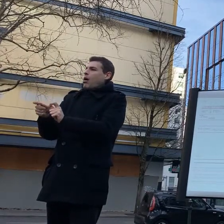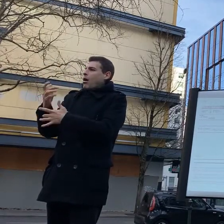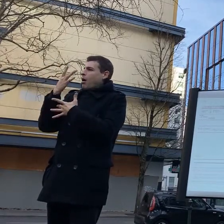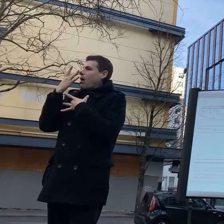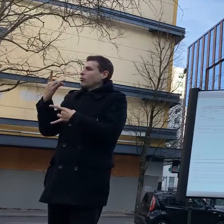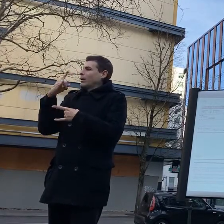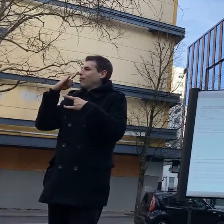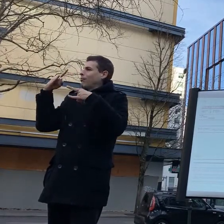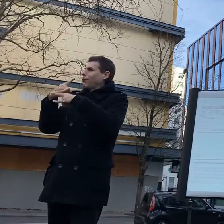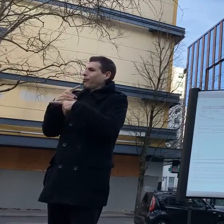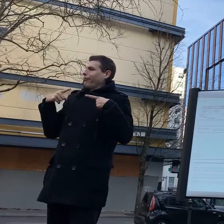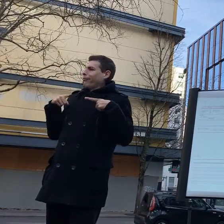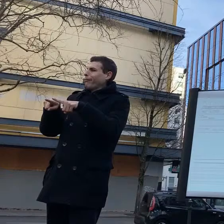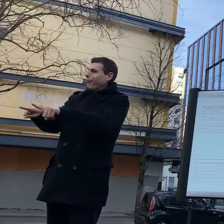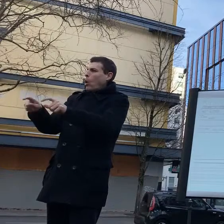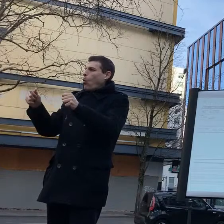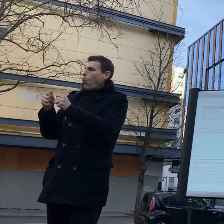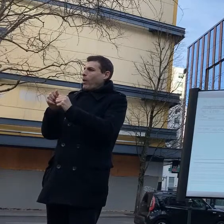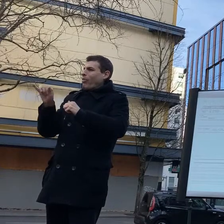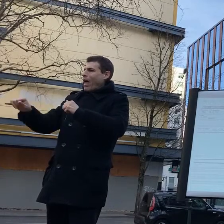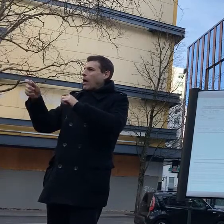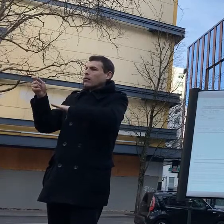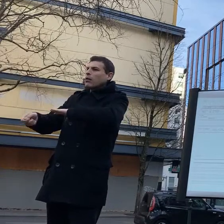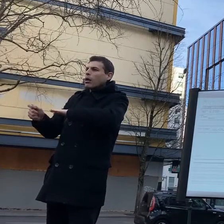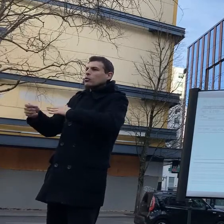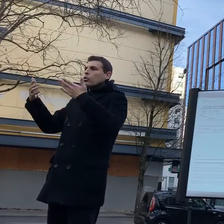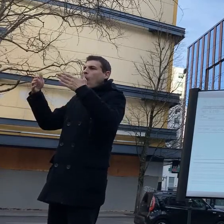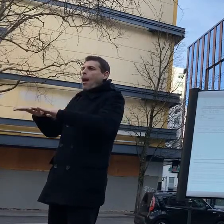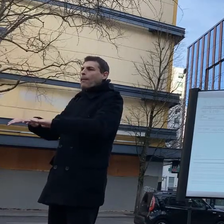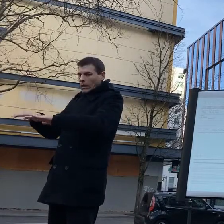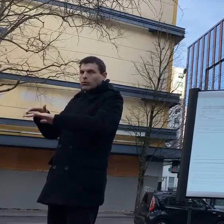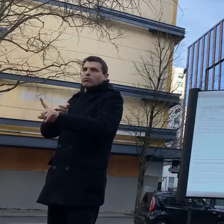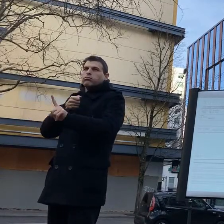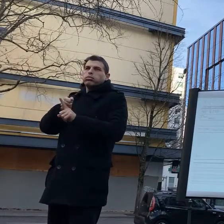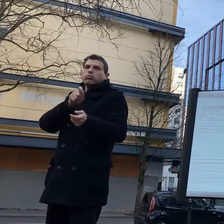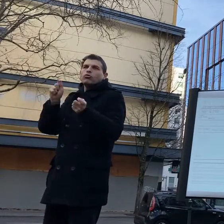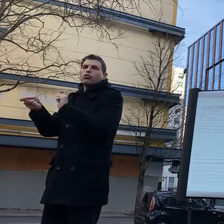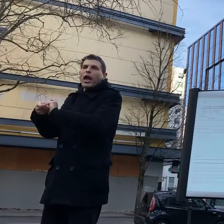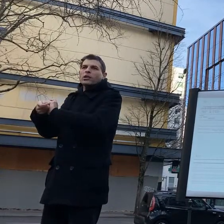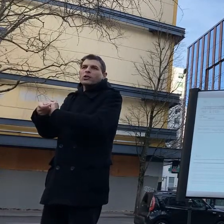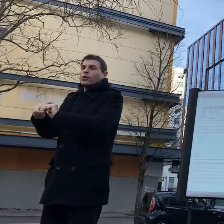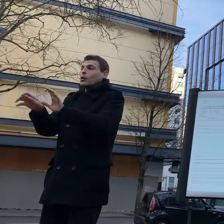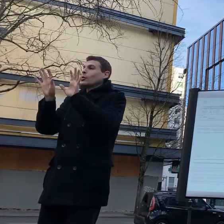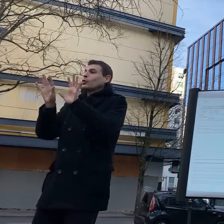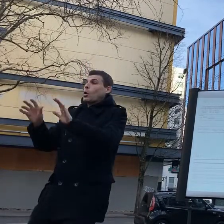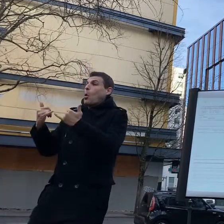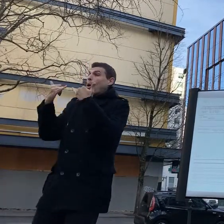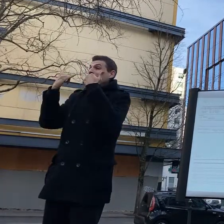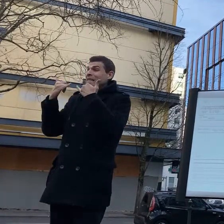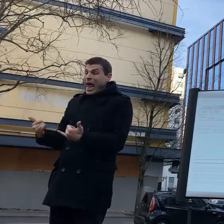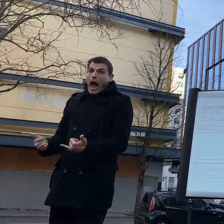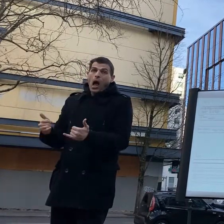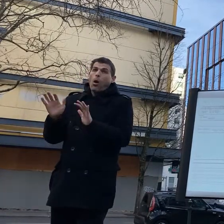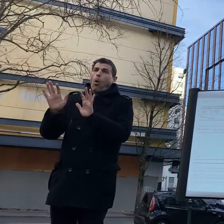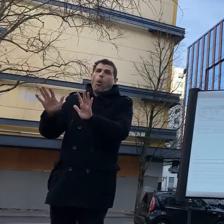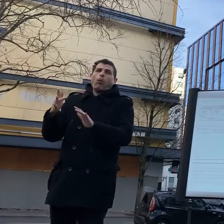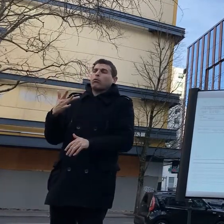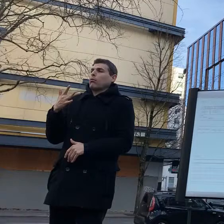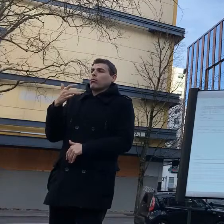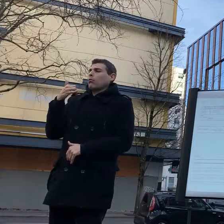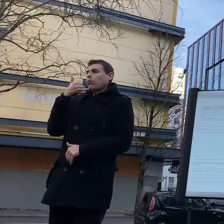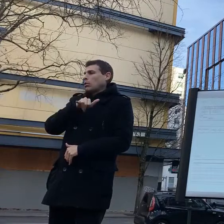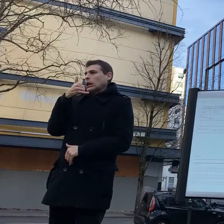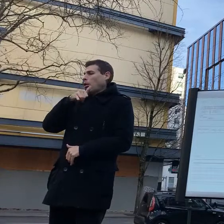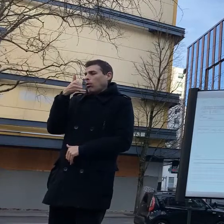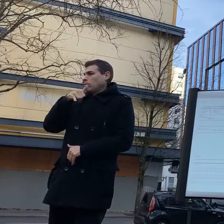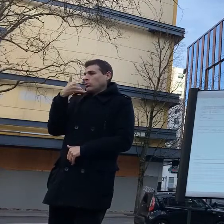the maximum smoke military style hd as having a zero health rating that is despite